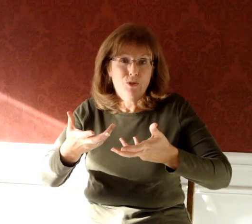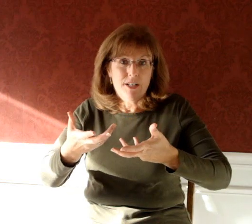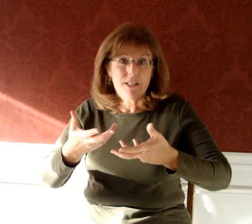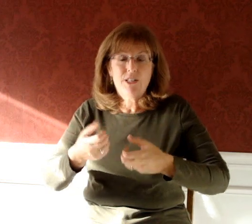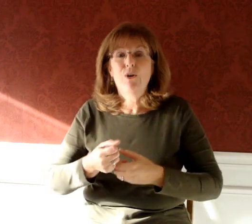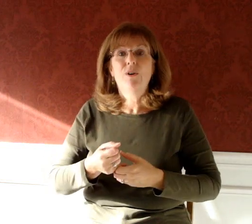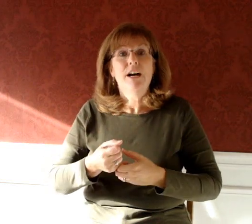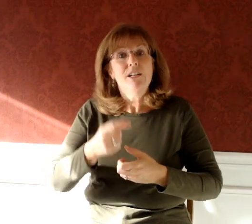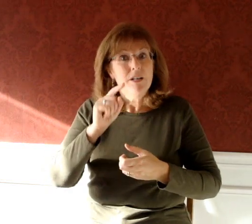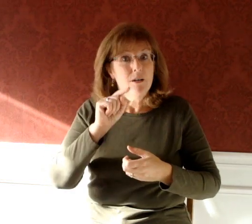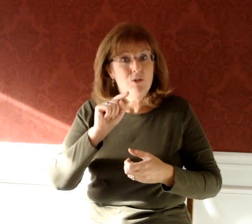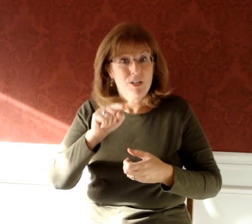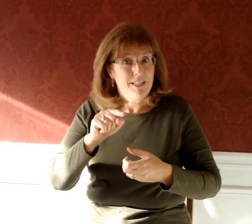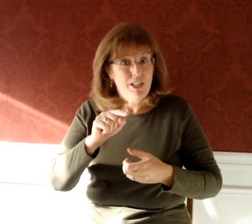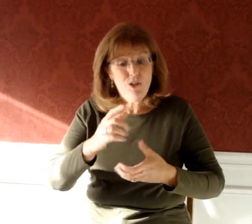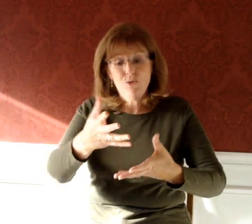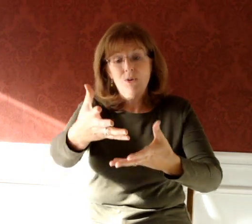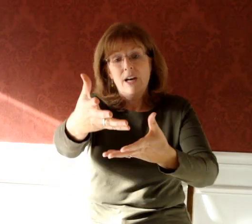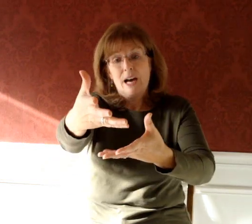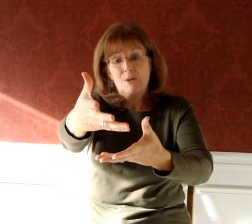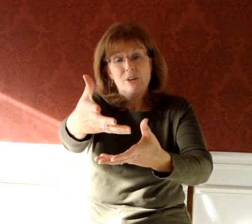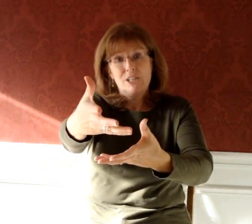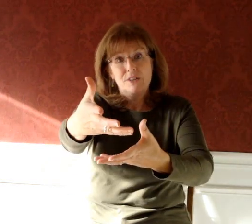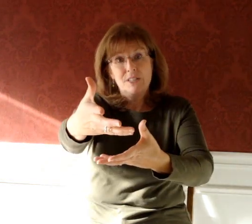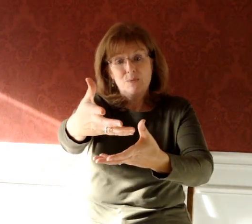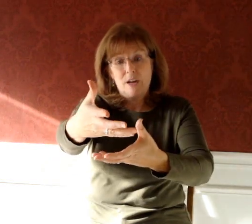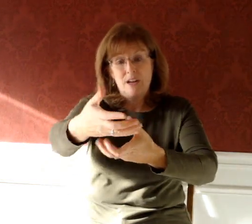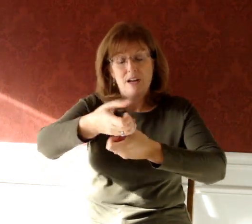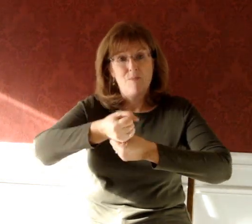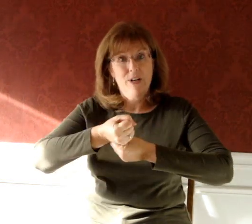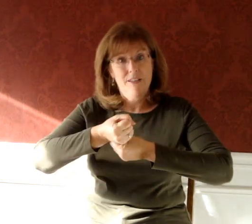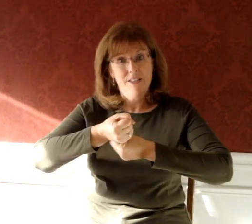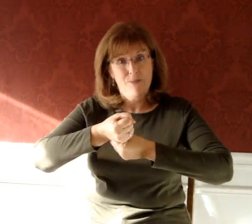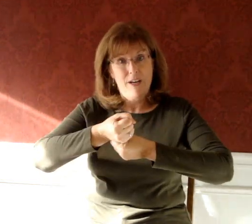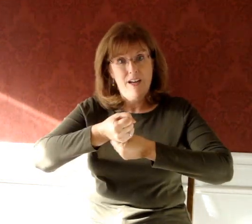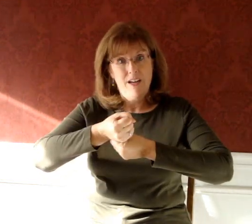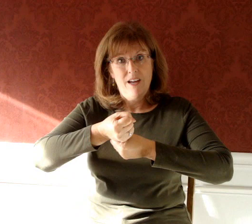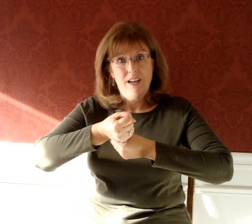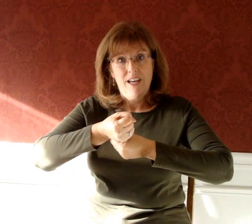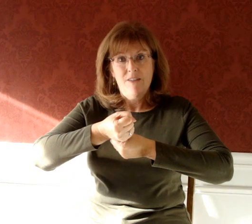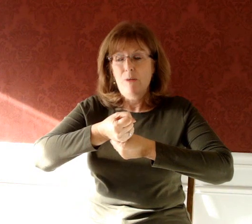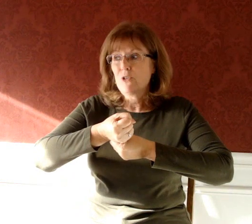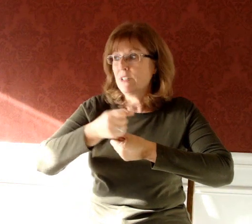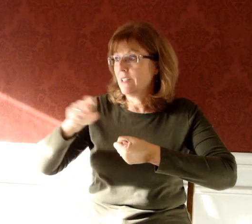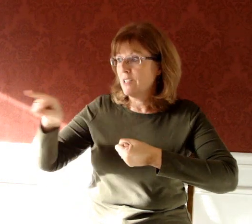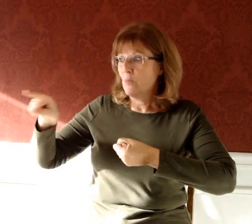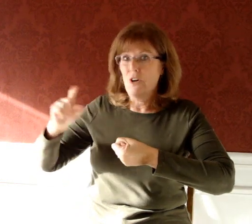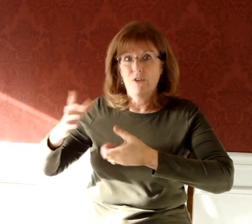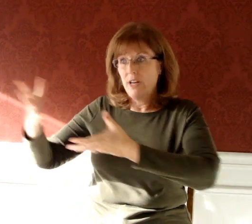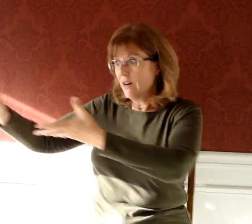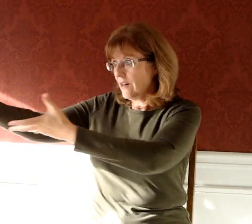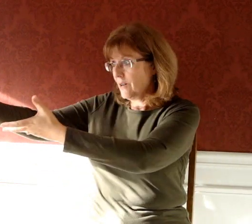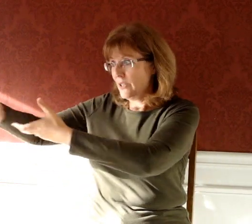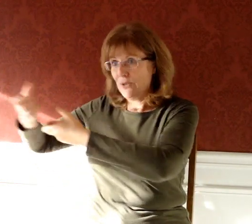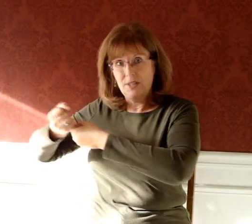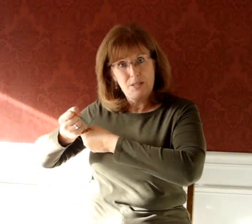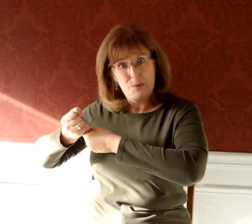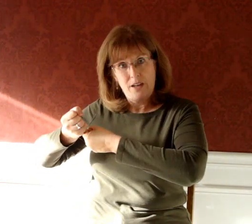trust, so if I am trusting you, I would reach out this way and bring it this way. If I'm trusting someone over there, we do it this way.